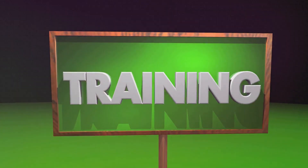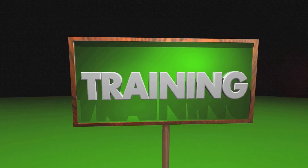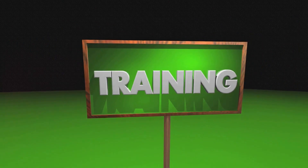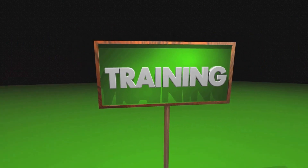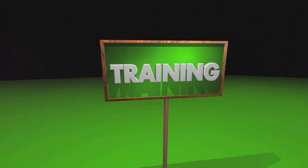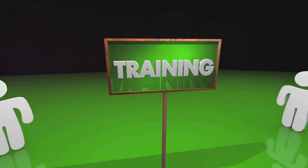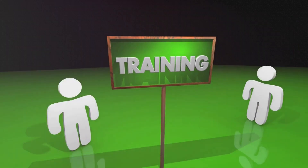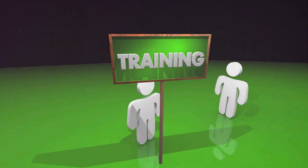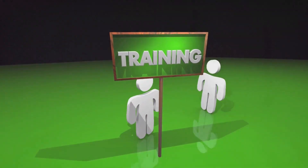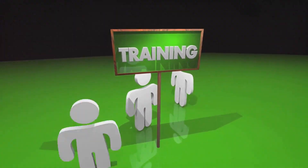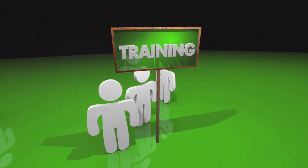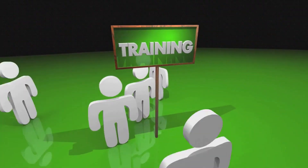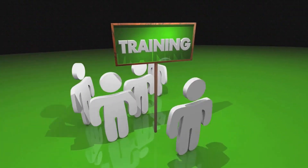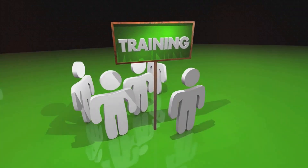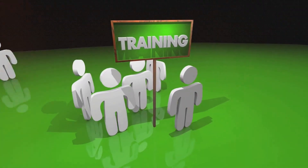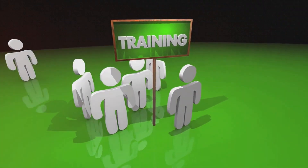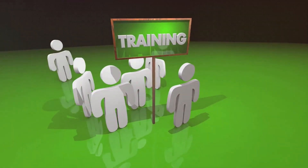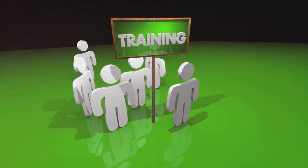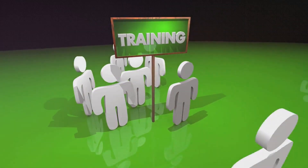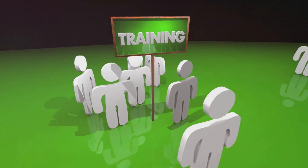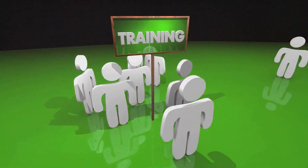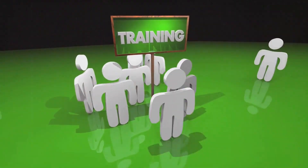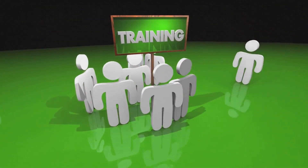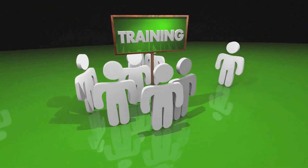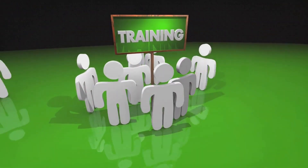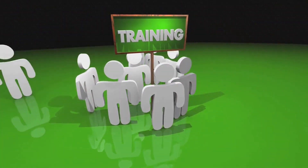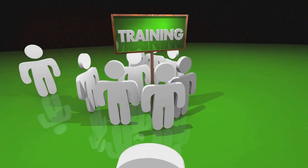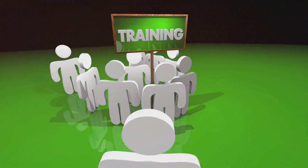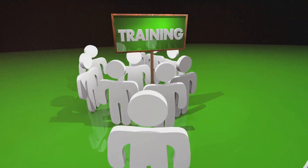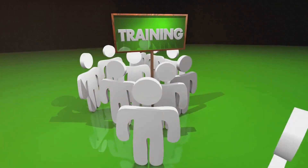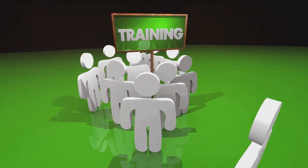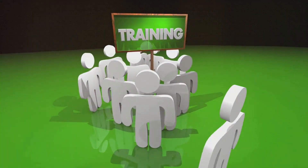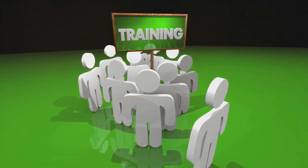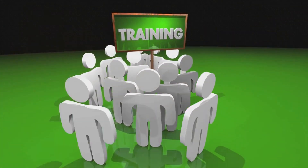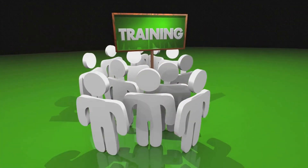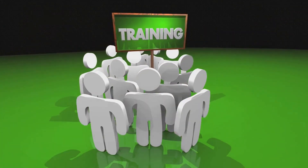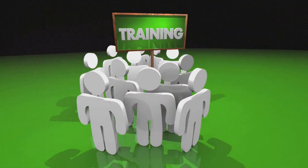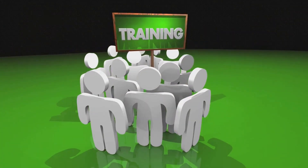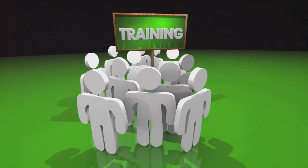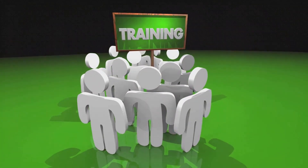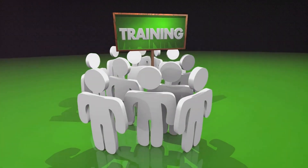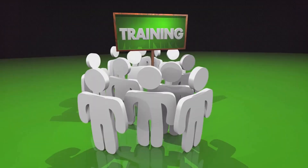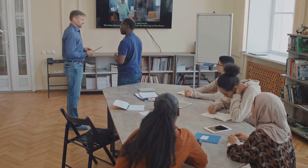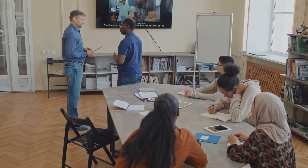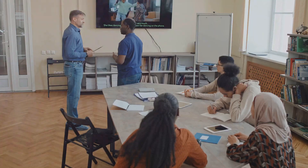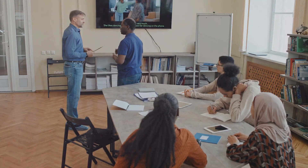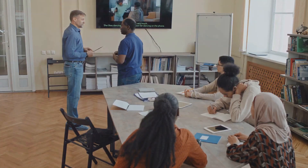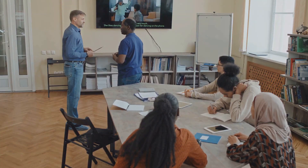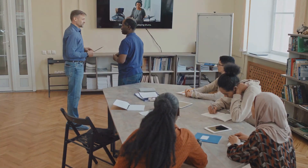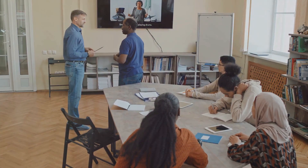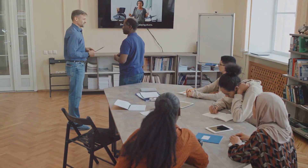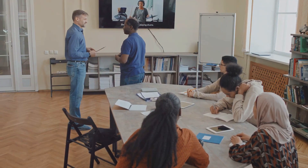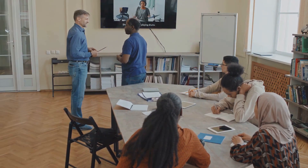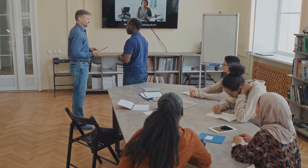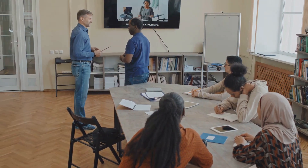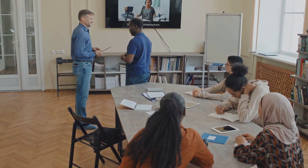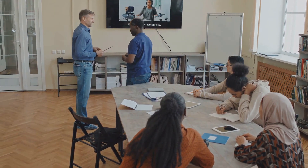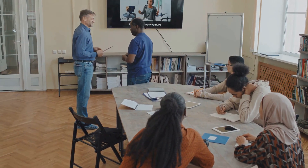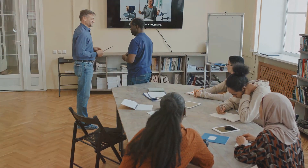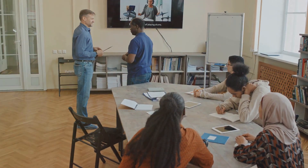The road to becoming a trilingual interpreter is not an easy one. It involves rigorous training and a series of comprehensive exams,